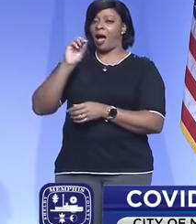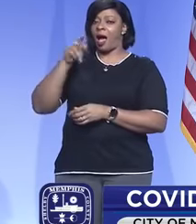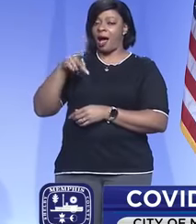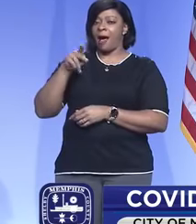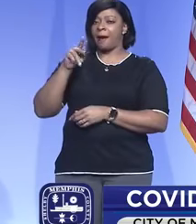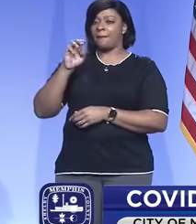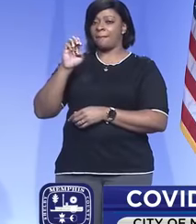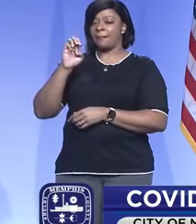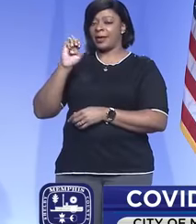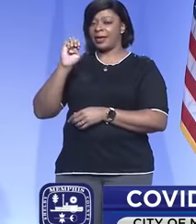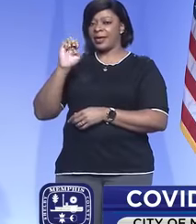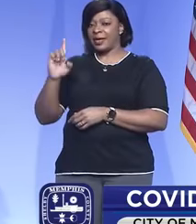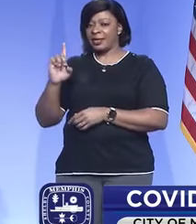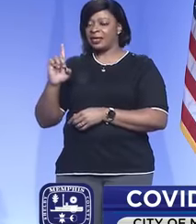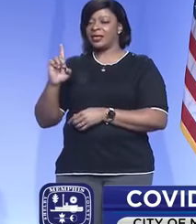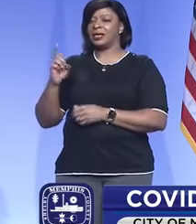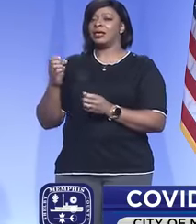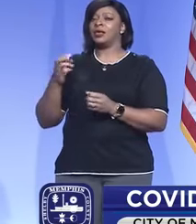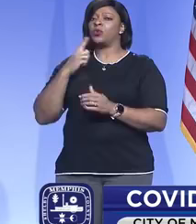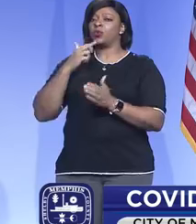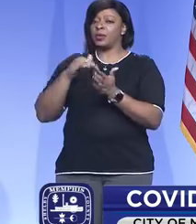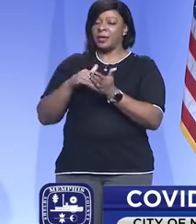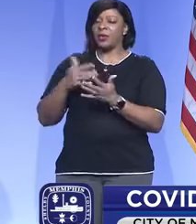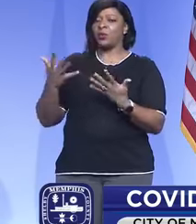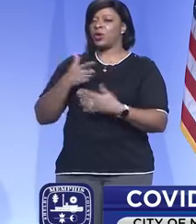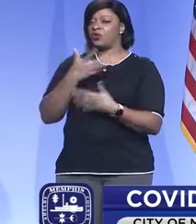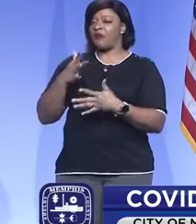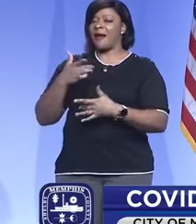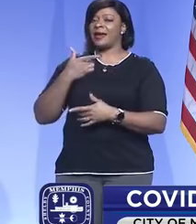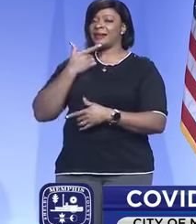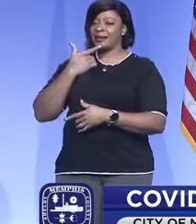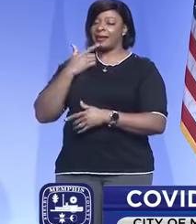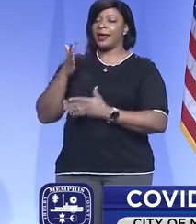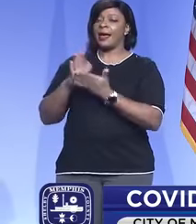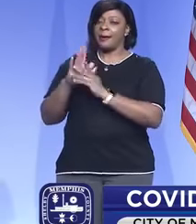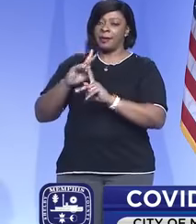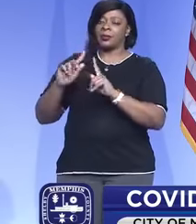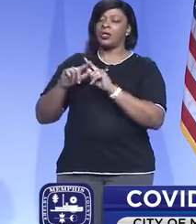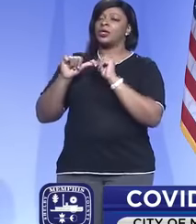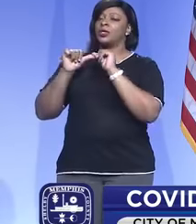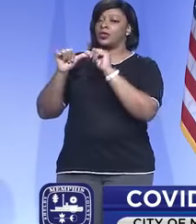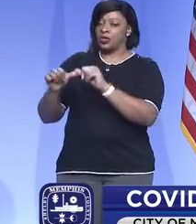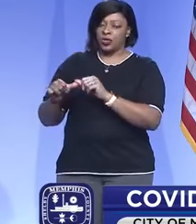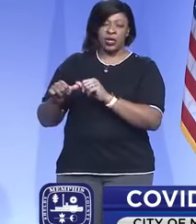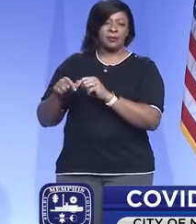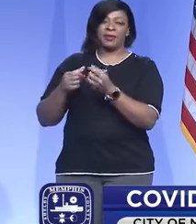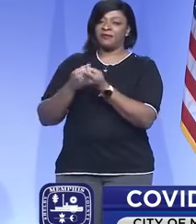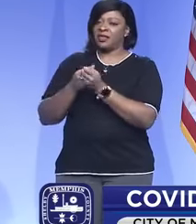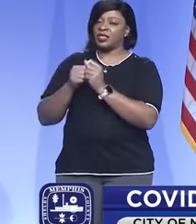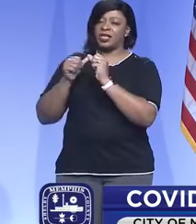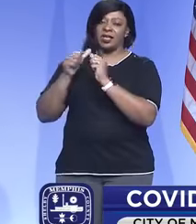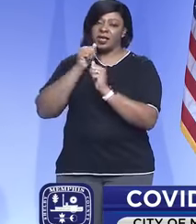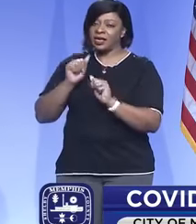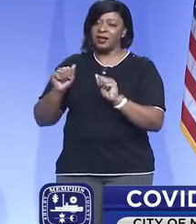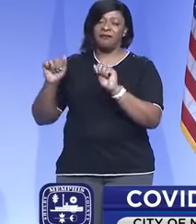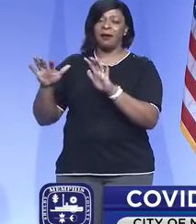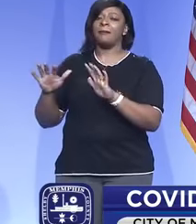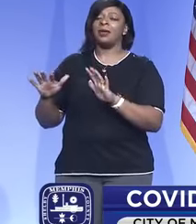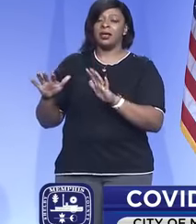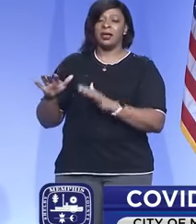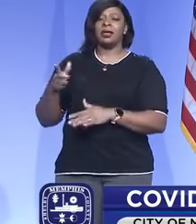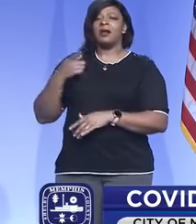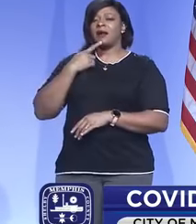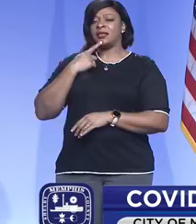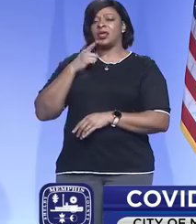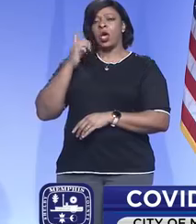basically reiterating so many of the things you've already said, asking people to continue being vigilant. They've also said, you know,